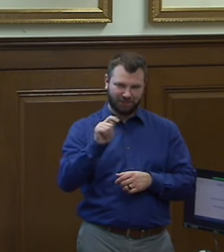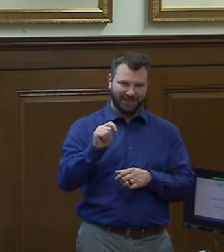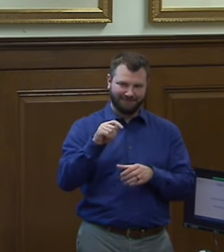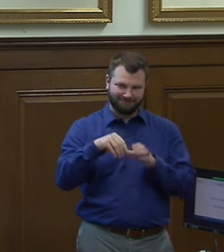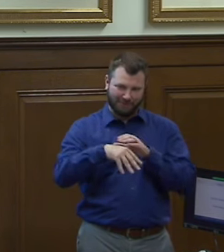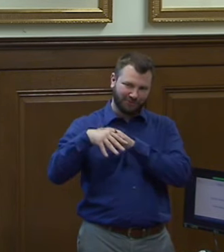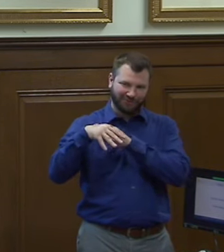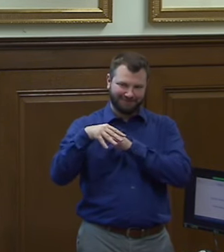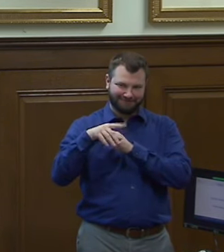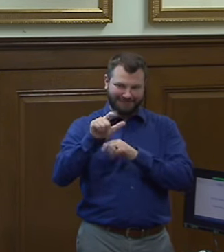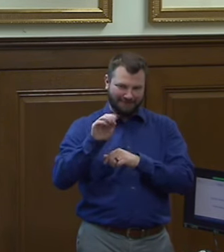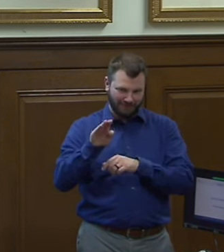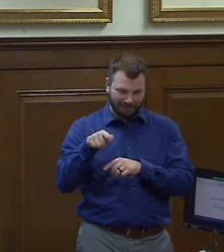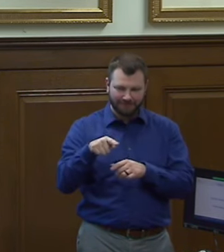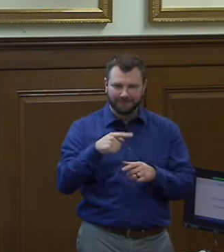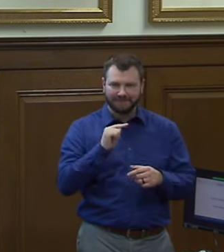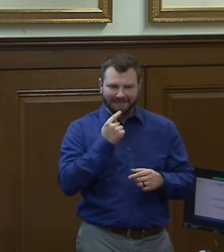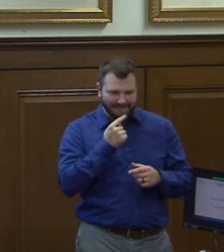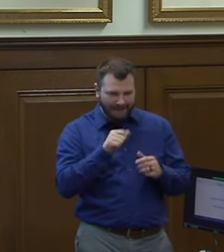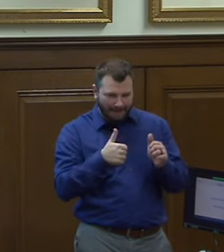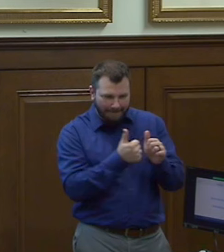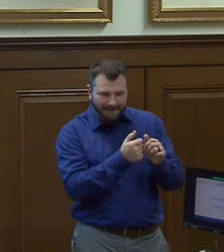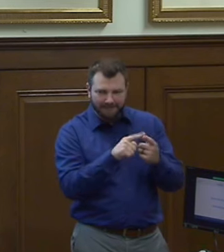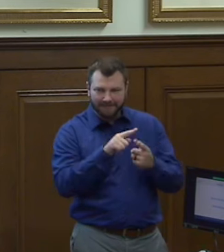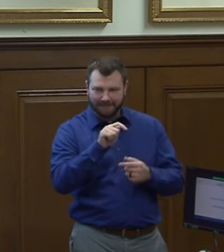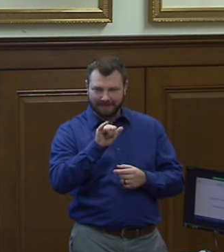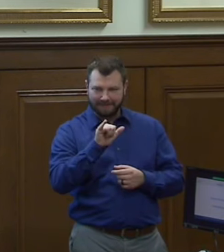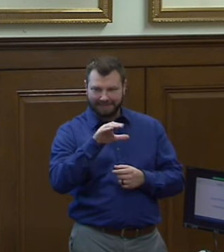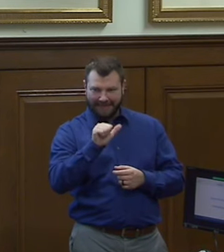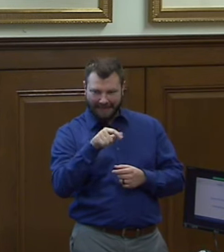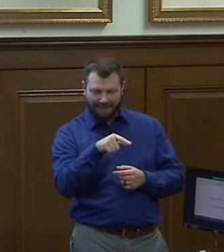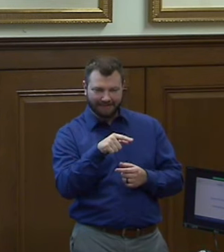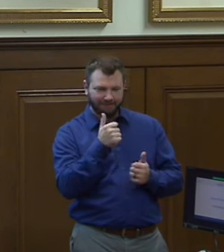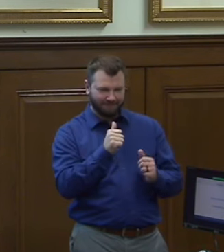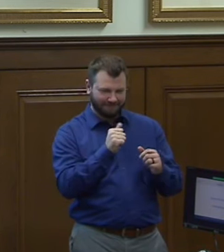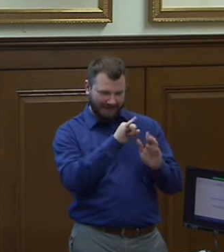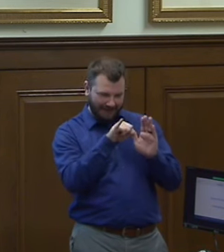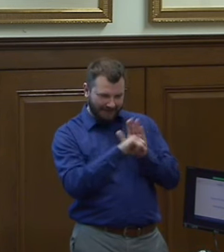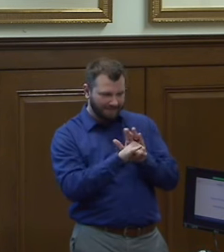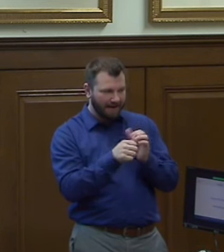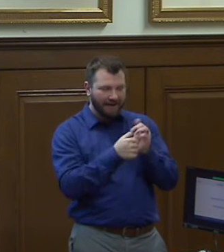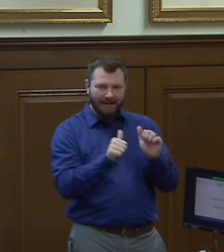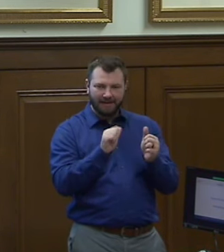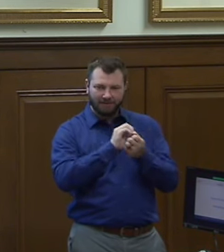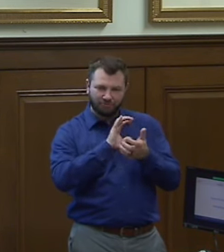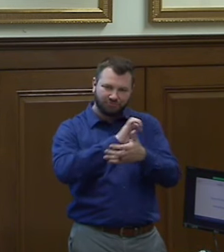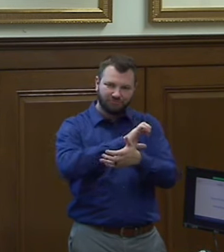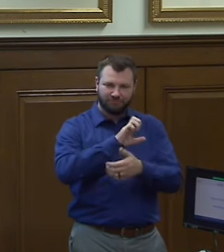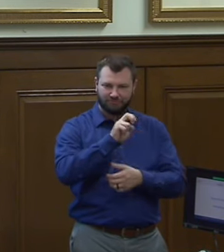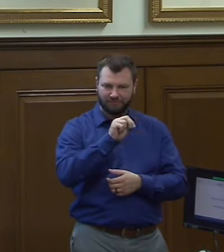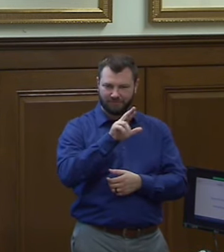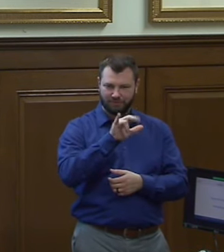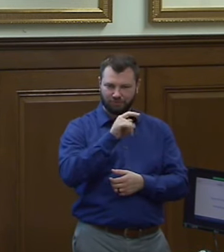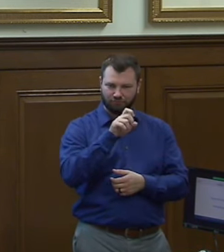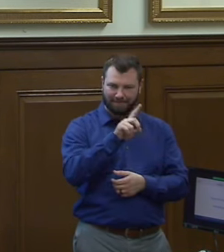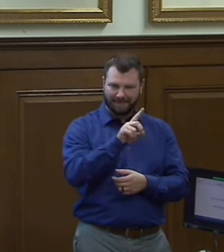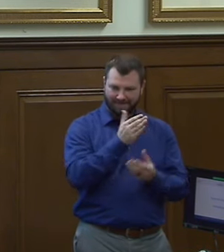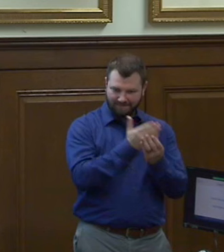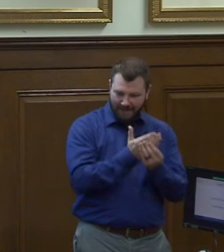significant updates to tika to identify encrypted files pdf